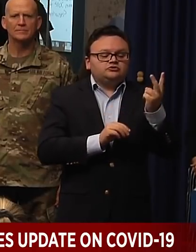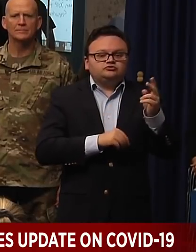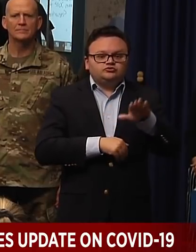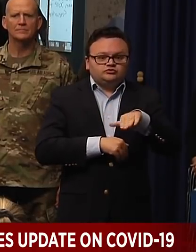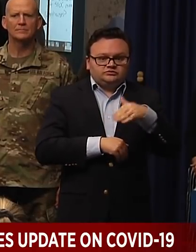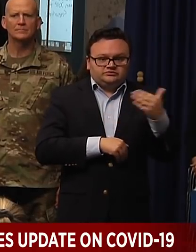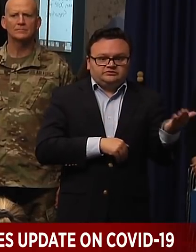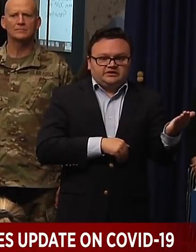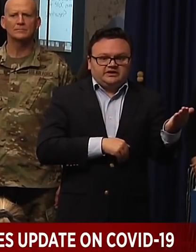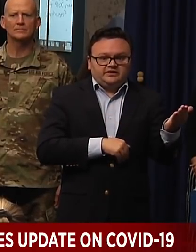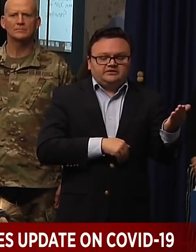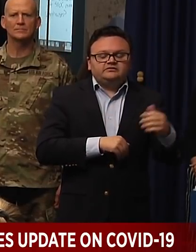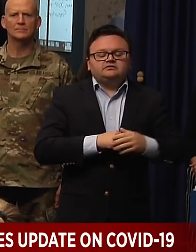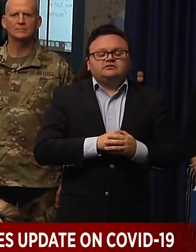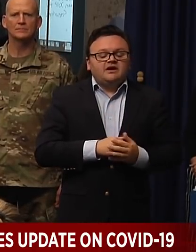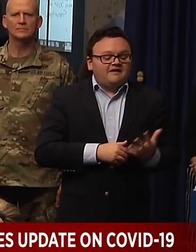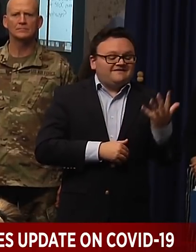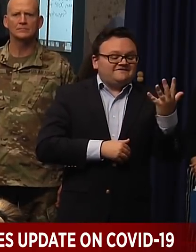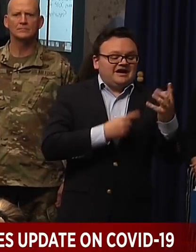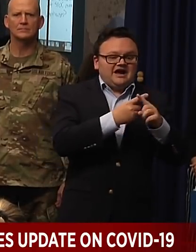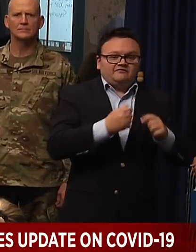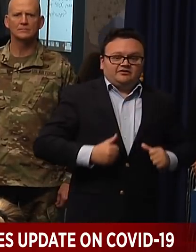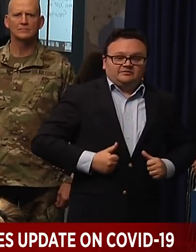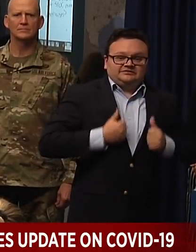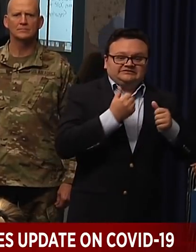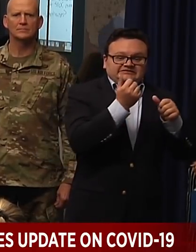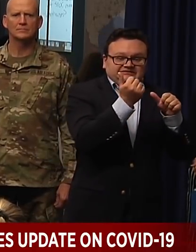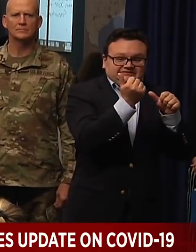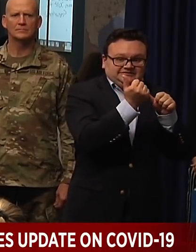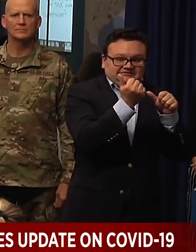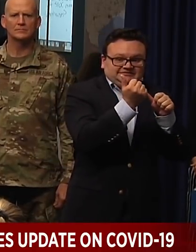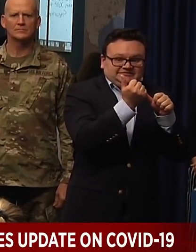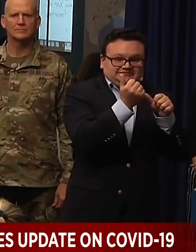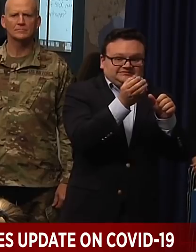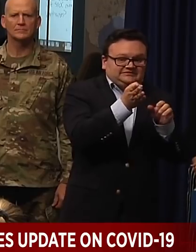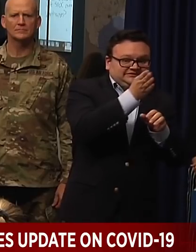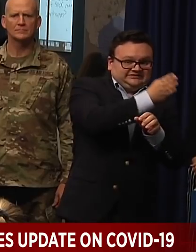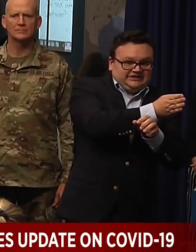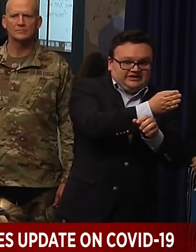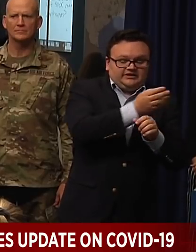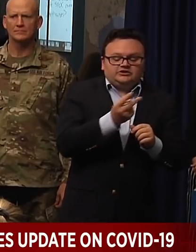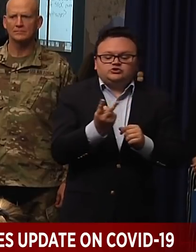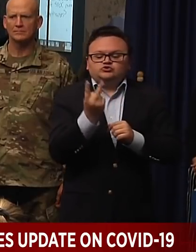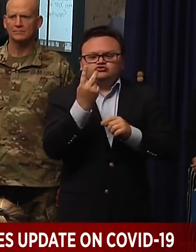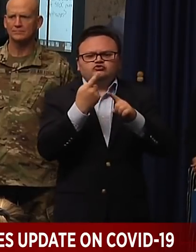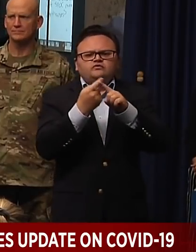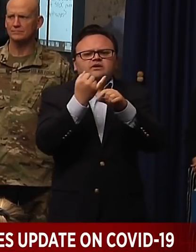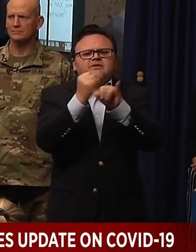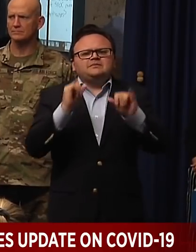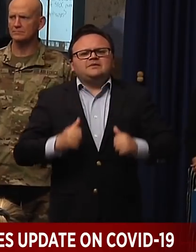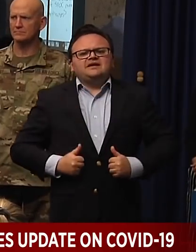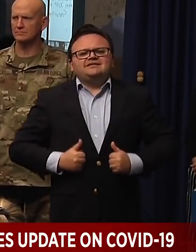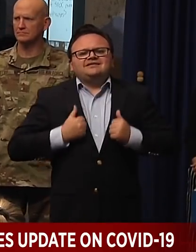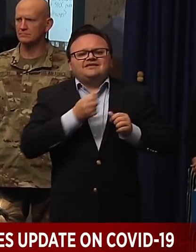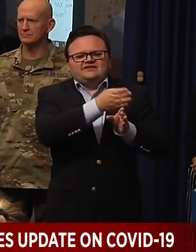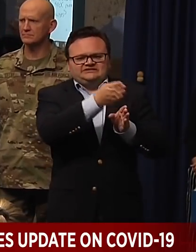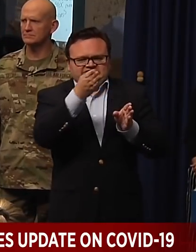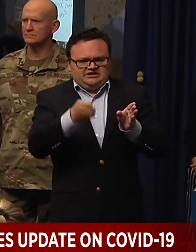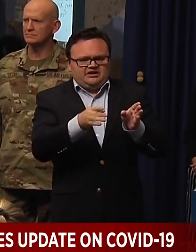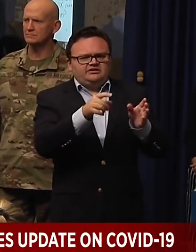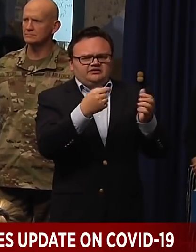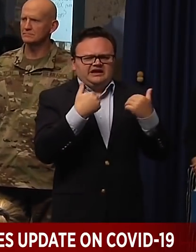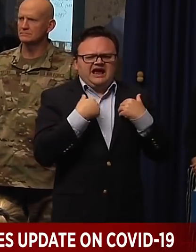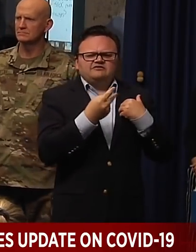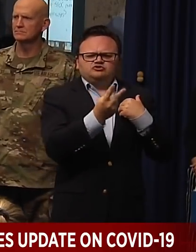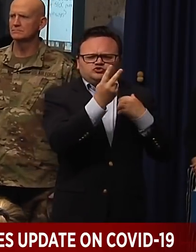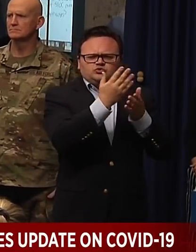two positives are from the independent side. Six more tests are pending. What the investigation has found out is